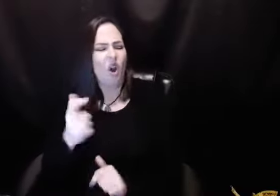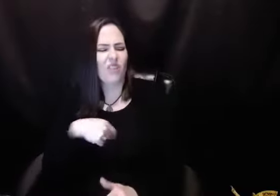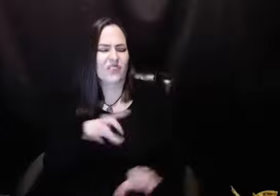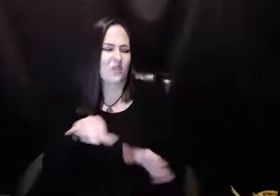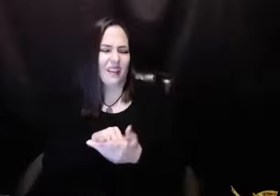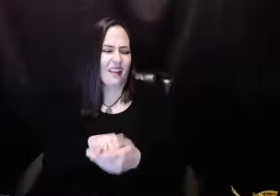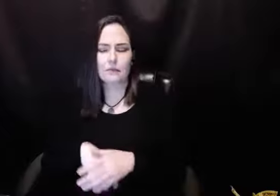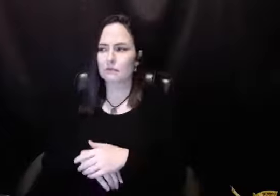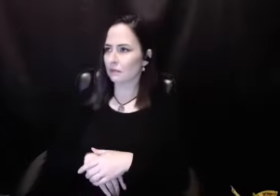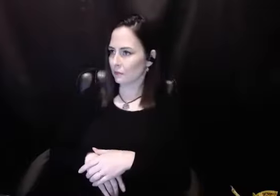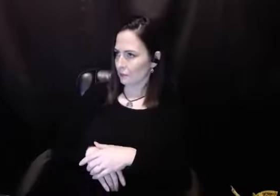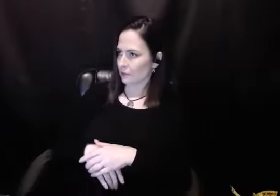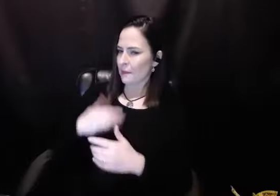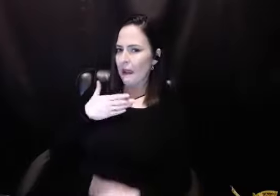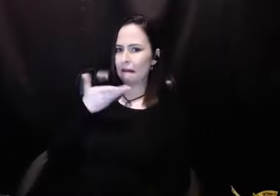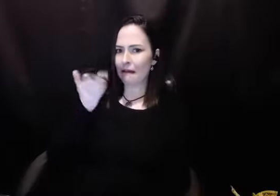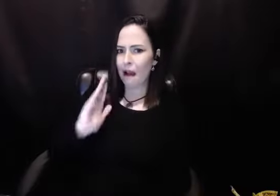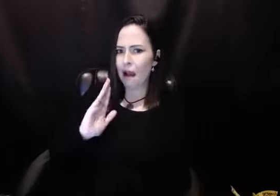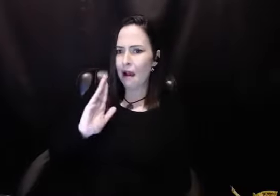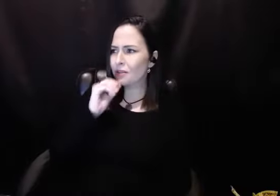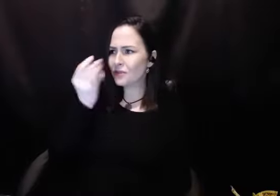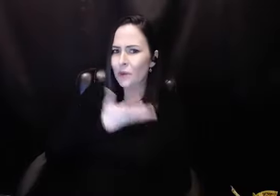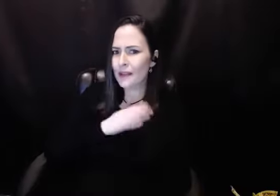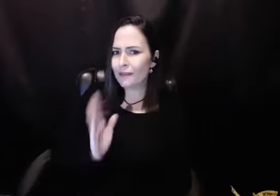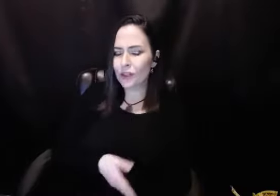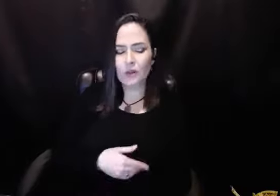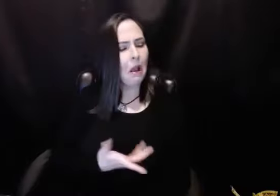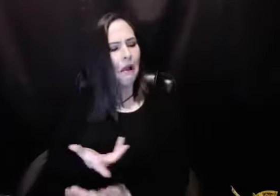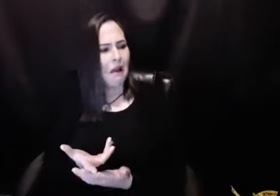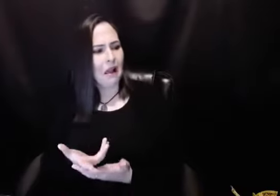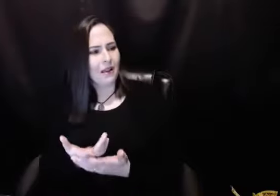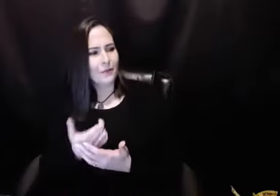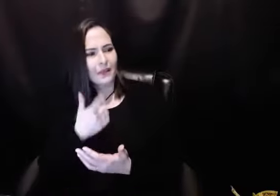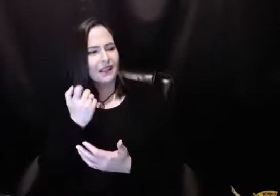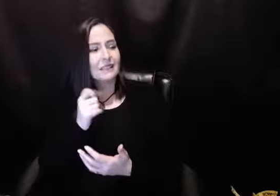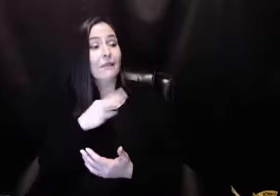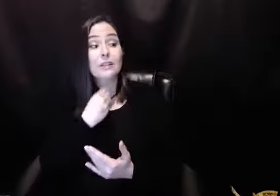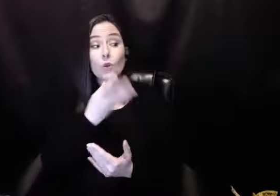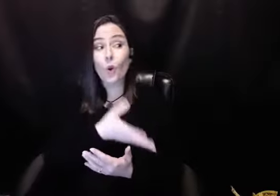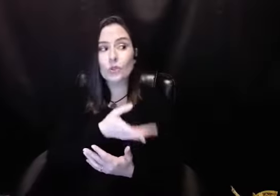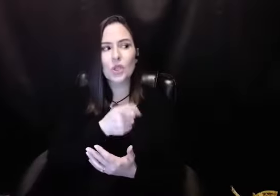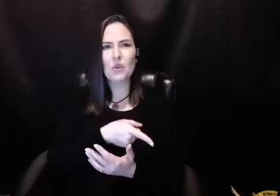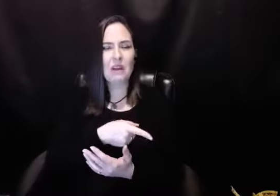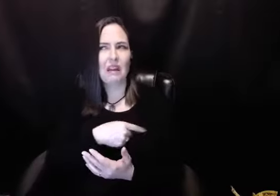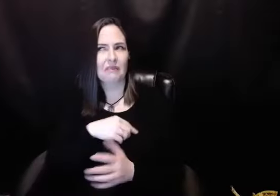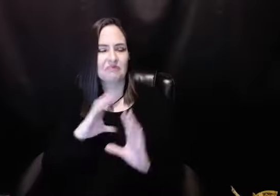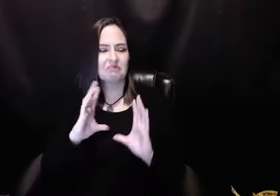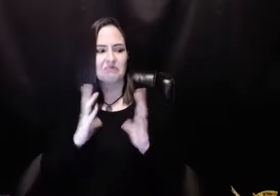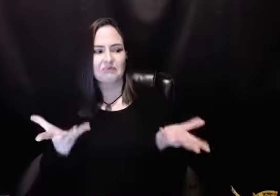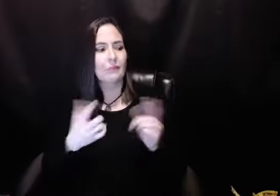I'm showing her my list. And she said, oh, we all knew that. And I said, my God, why didn't you take it? She said, you couldn't